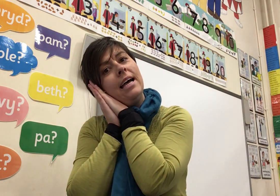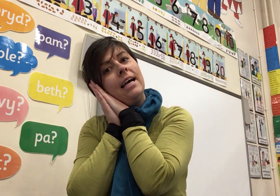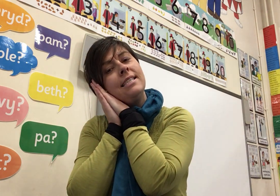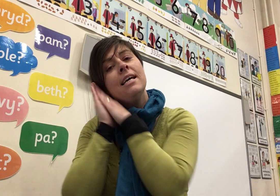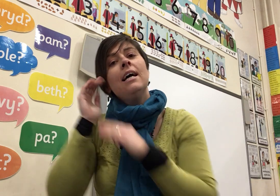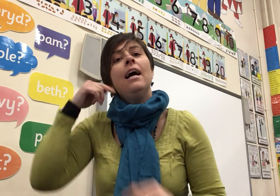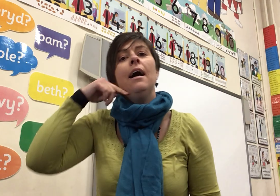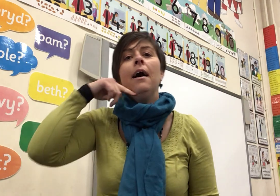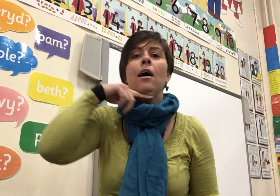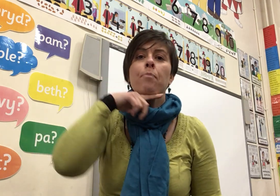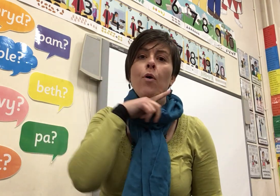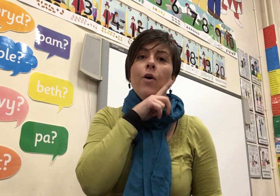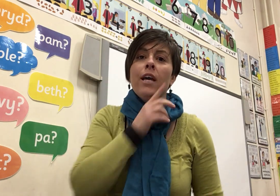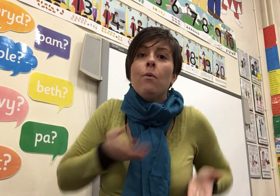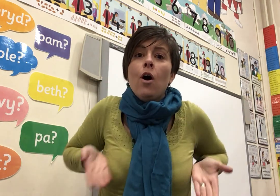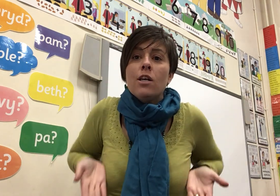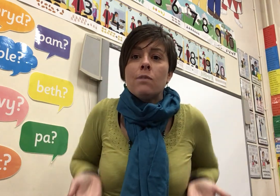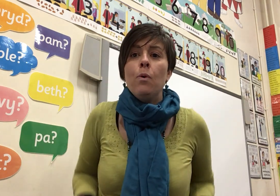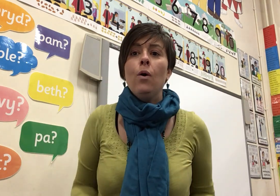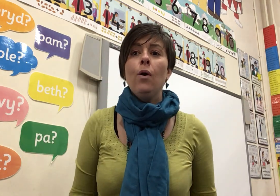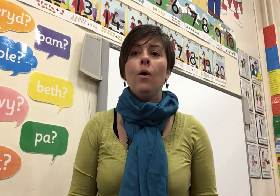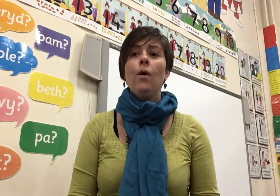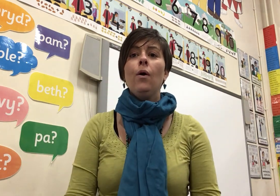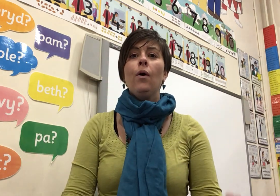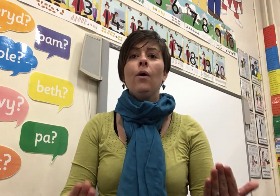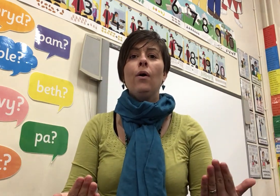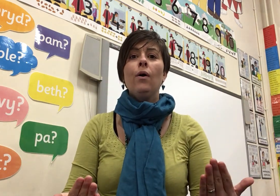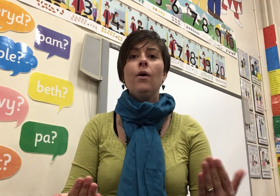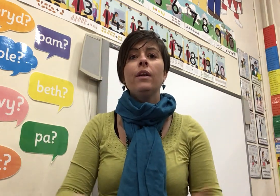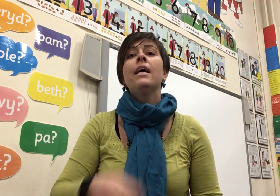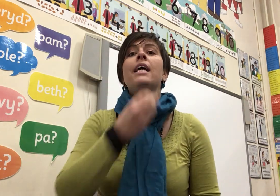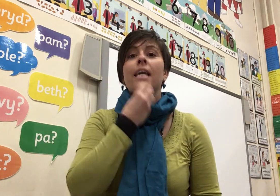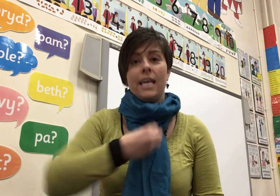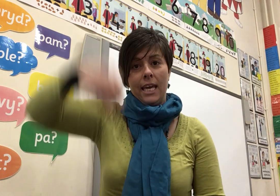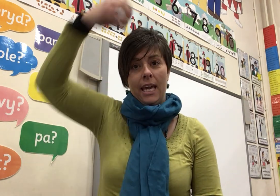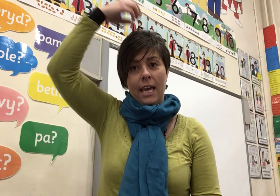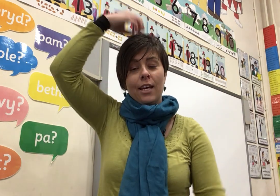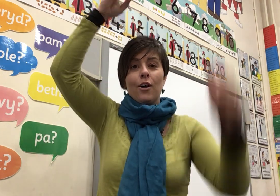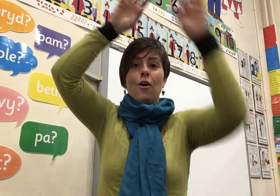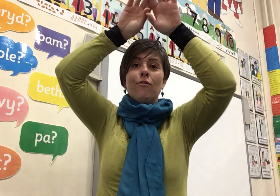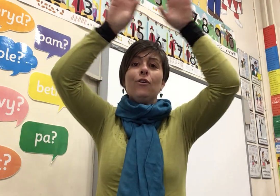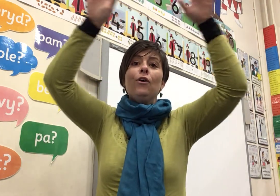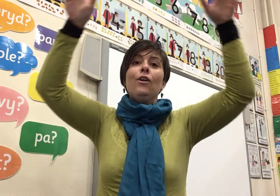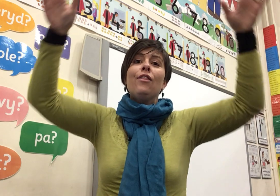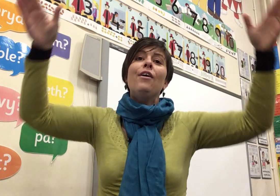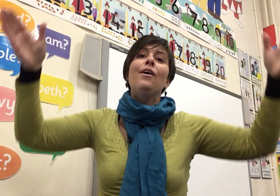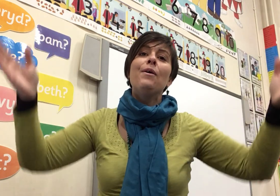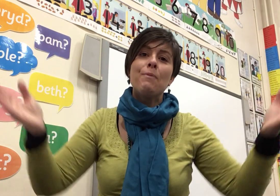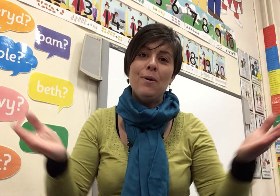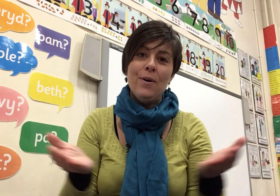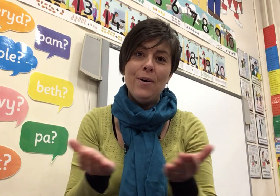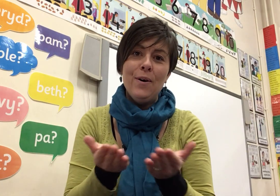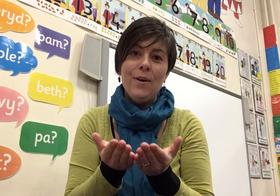A boy was born King of all the world